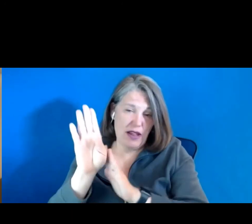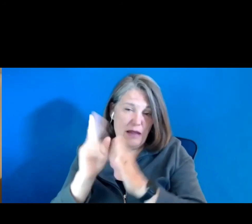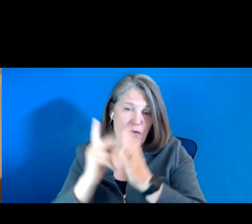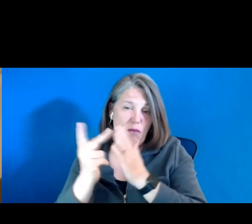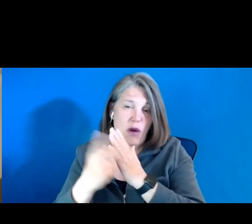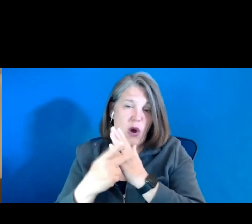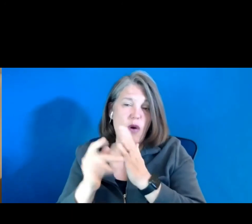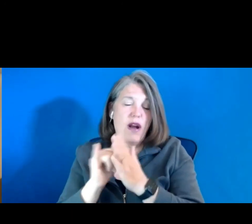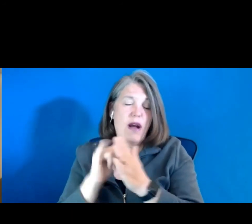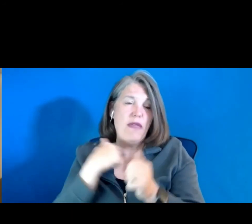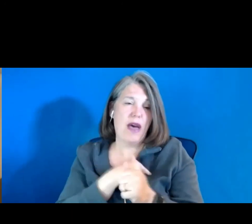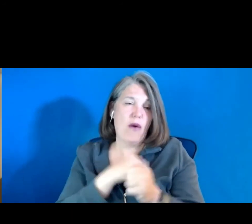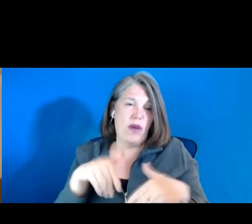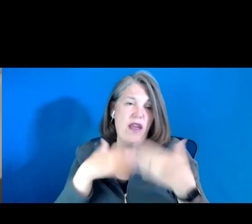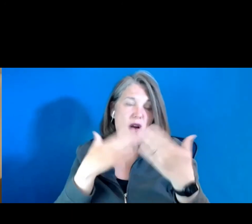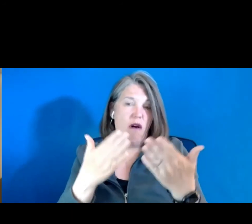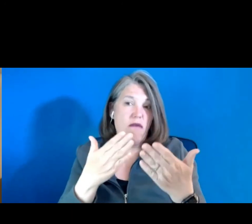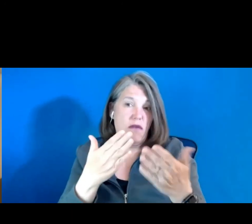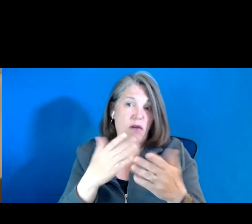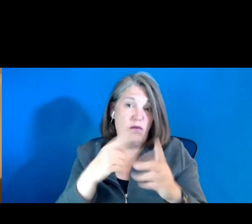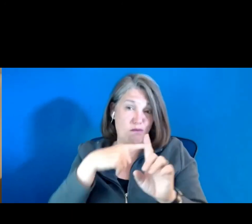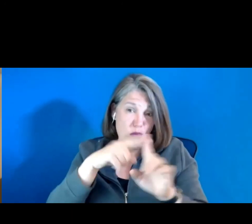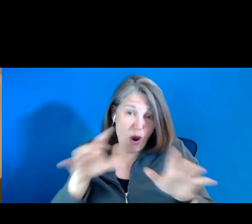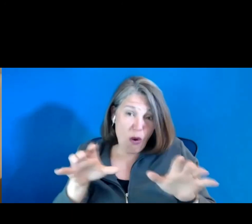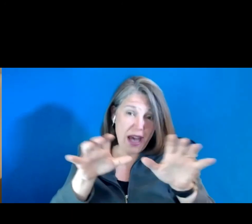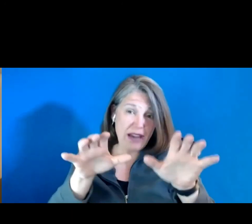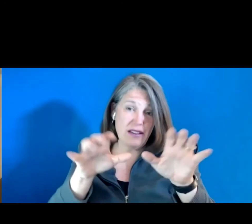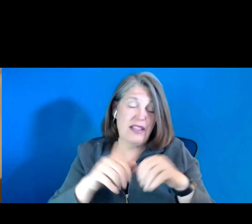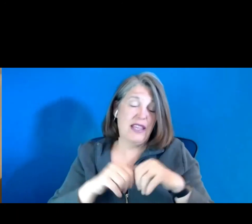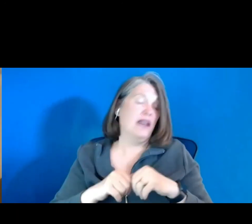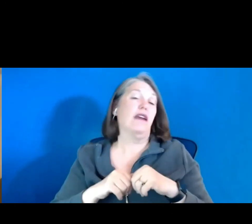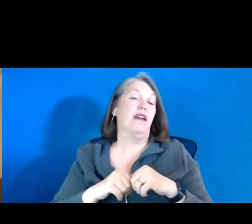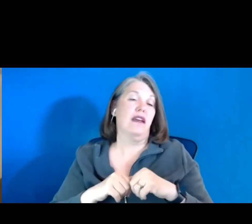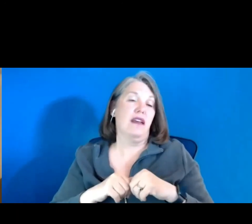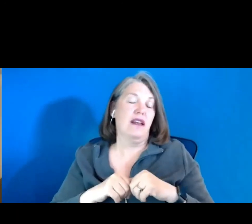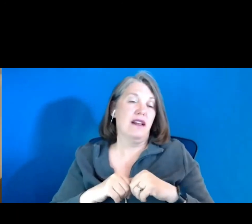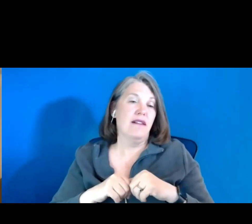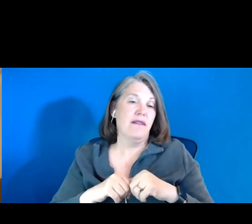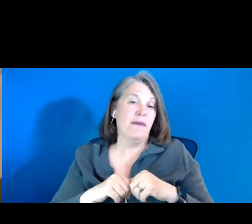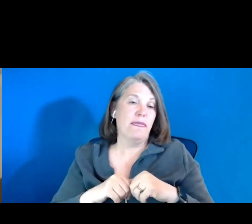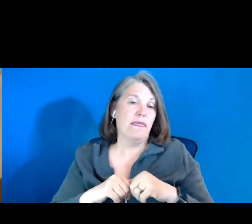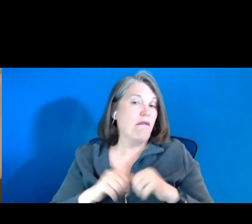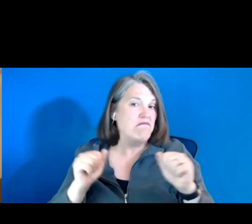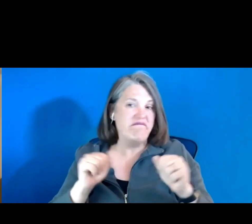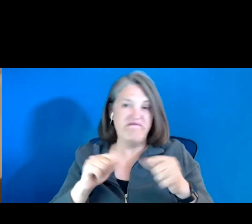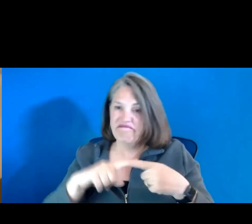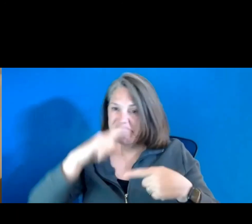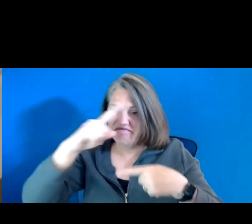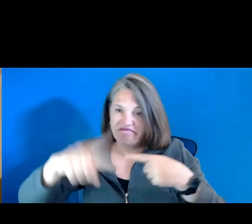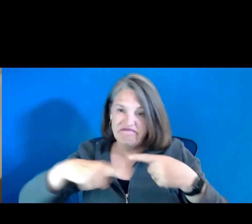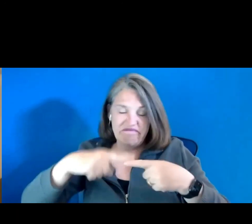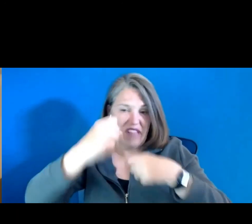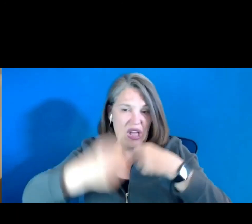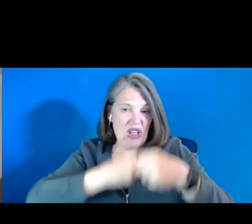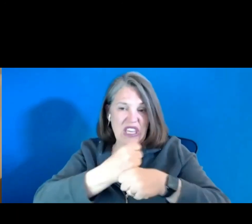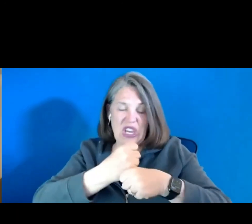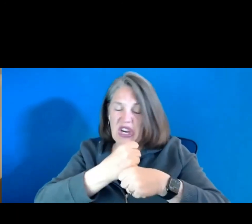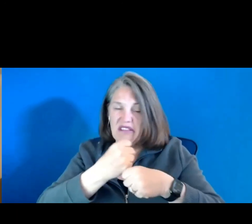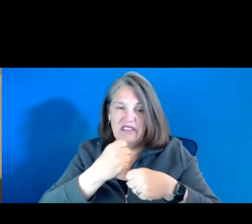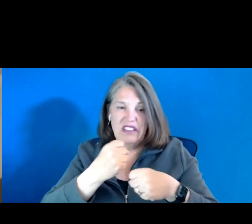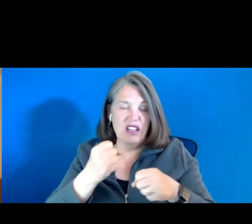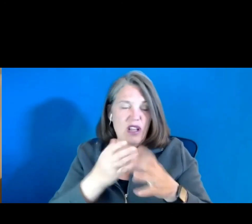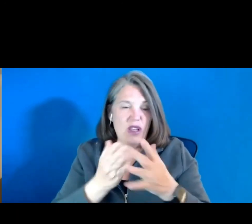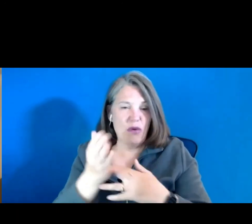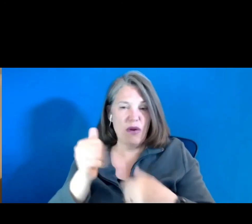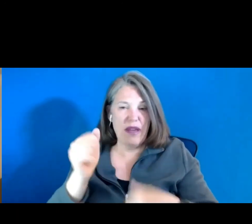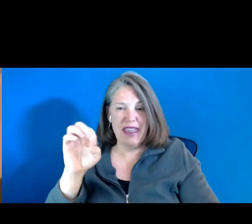that we offer proactively at our, um, all year round, um, uh, through ARA.